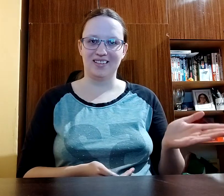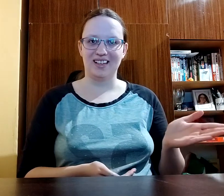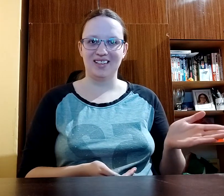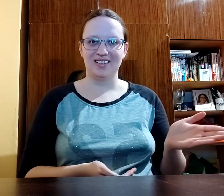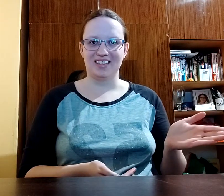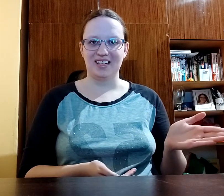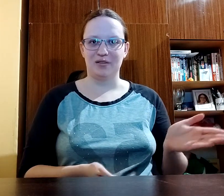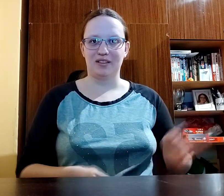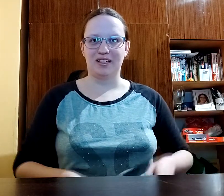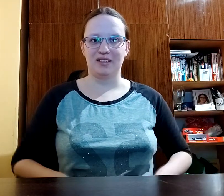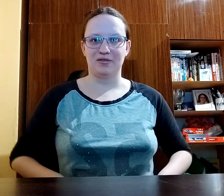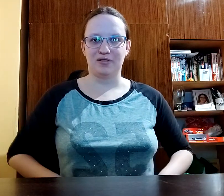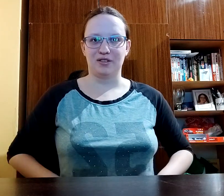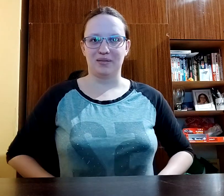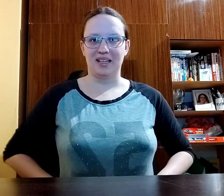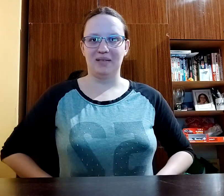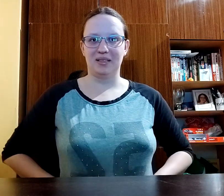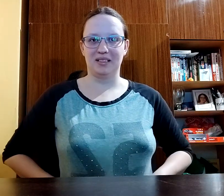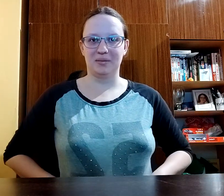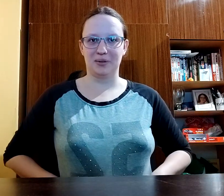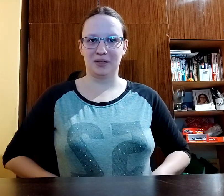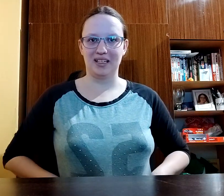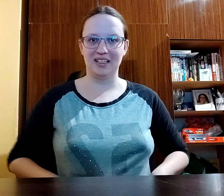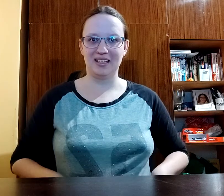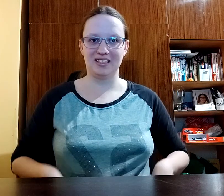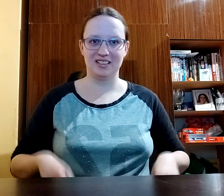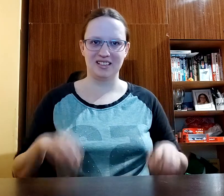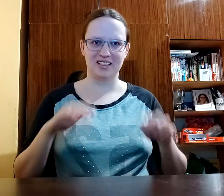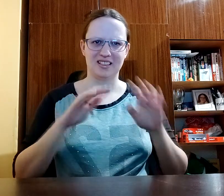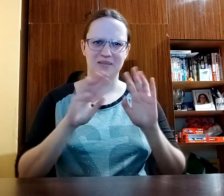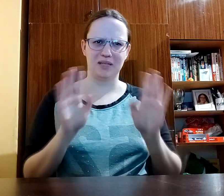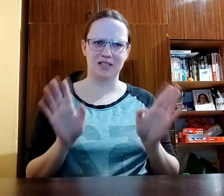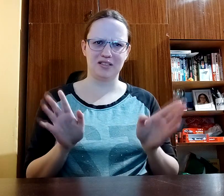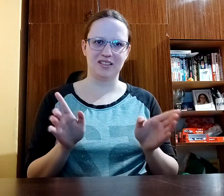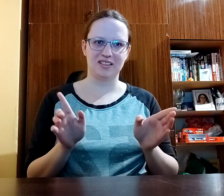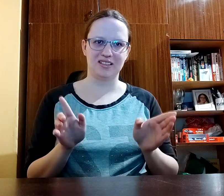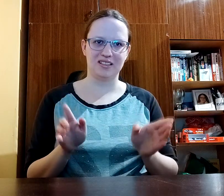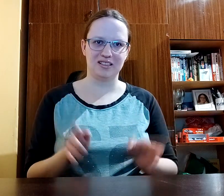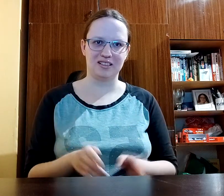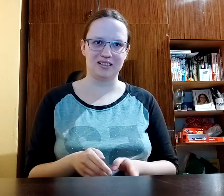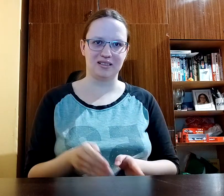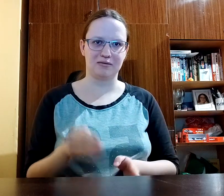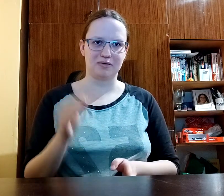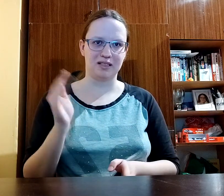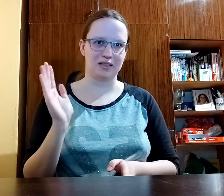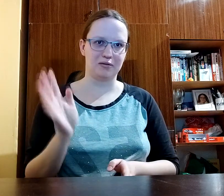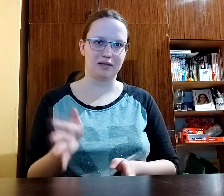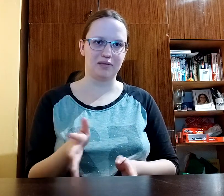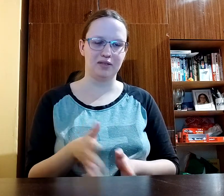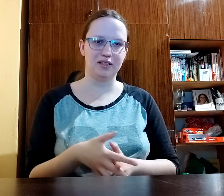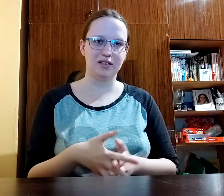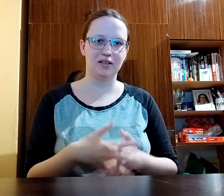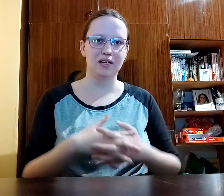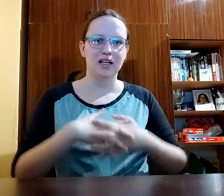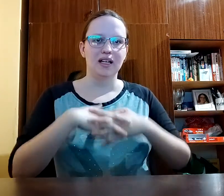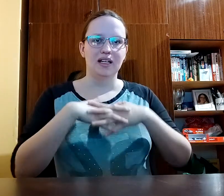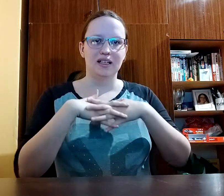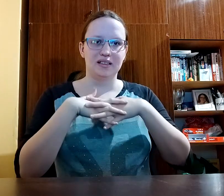way which I've heard from Amy C Morelli she did mention it in like one video and